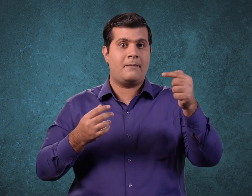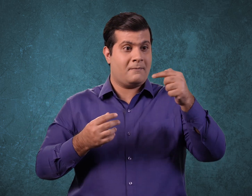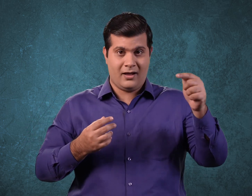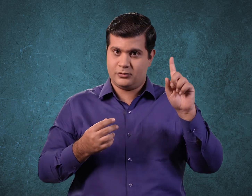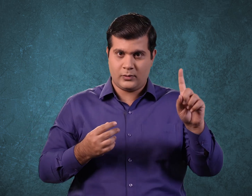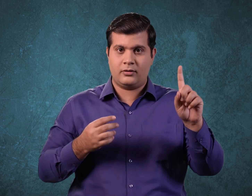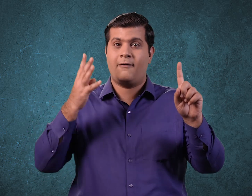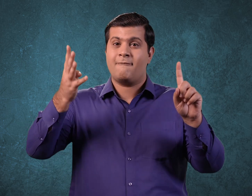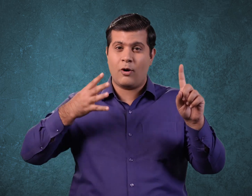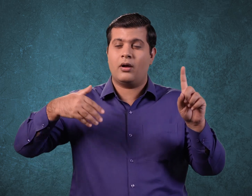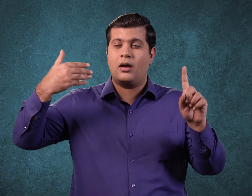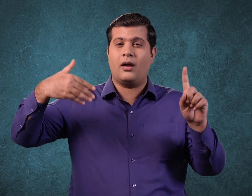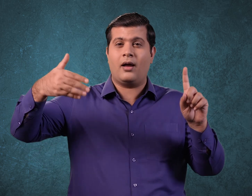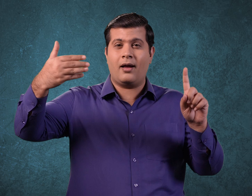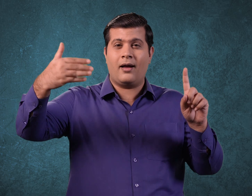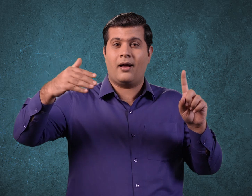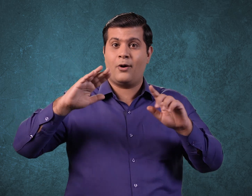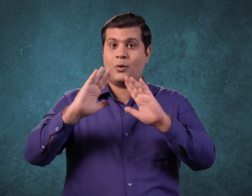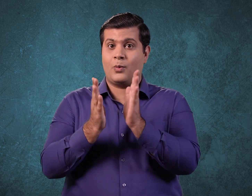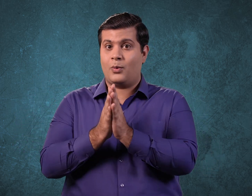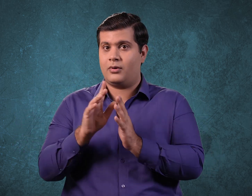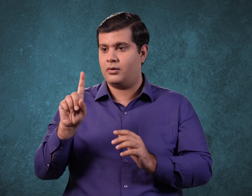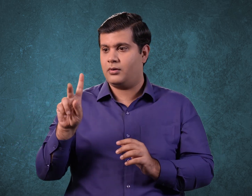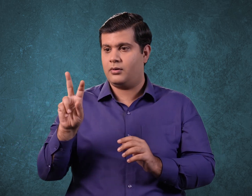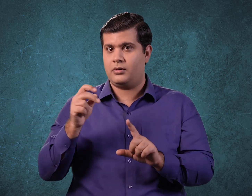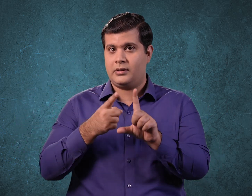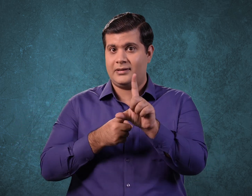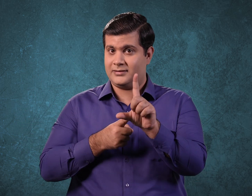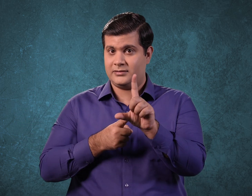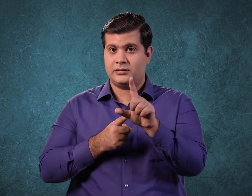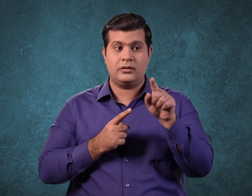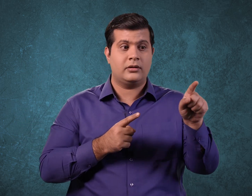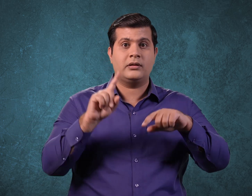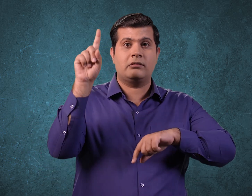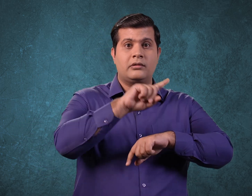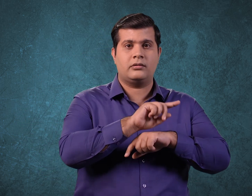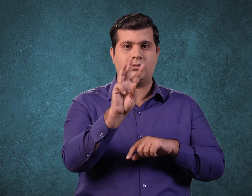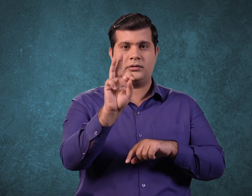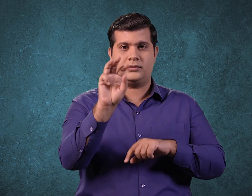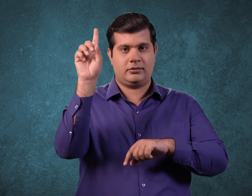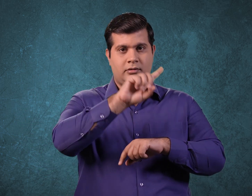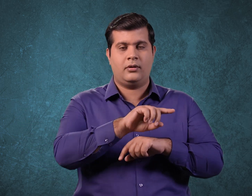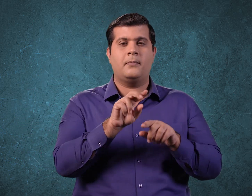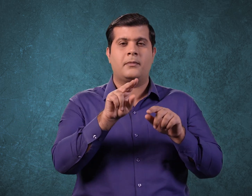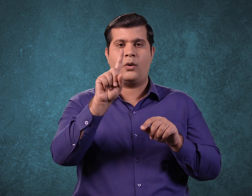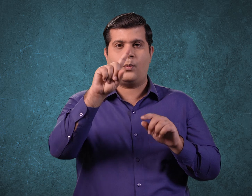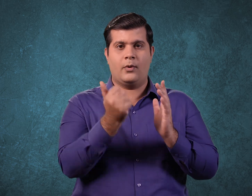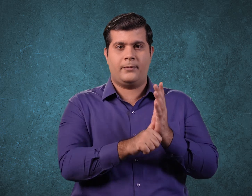after that, we will have another extra day. Like that in the next 120 years, we will have 30 extra days that is a month.